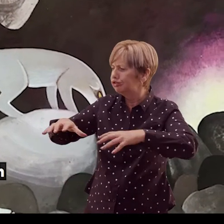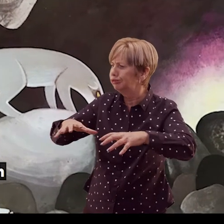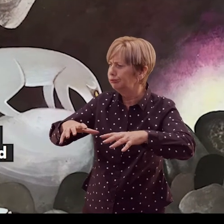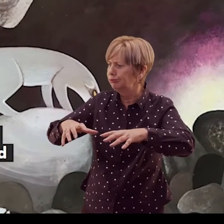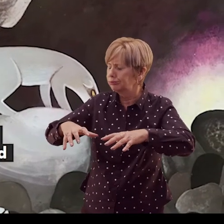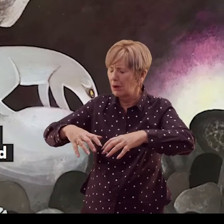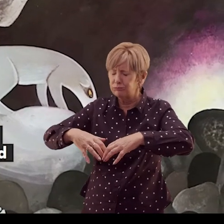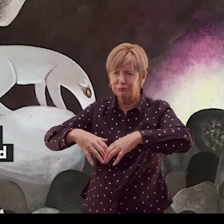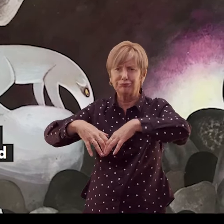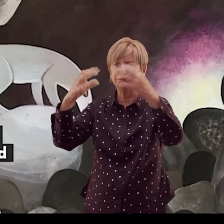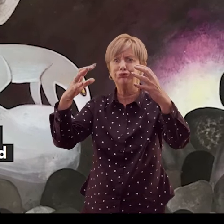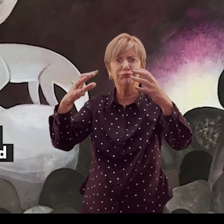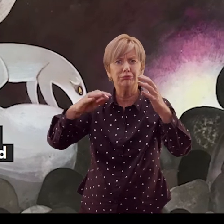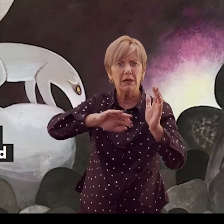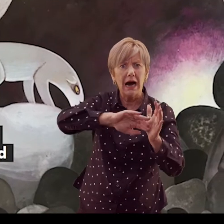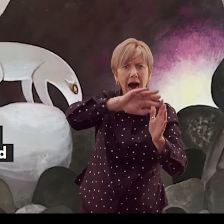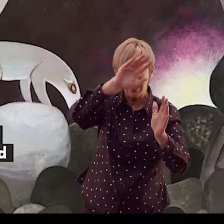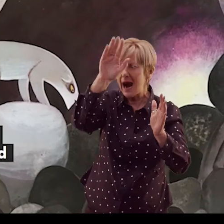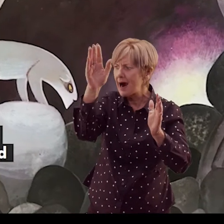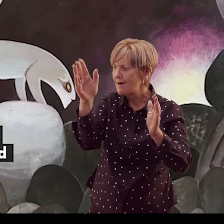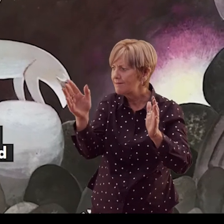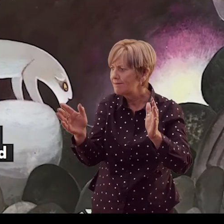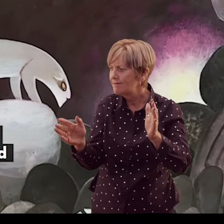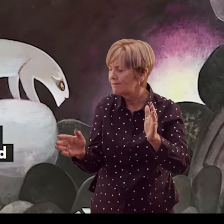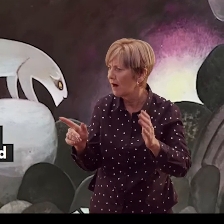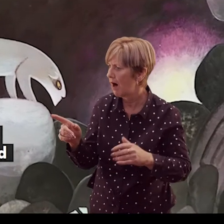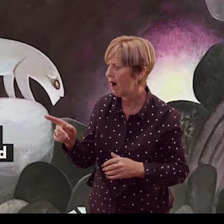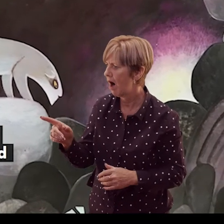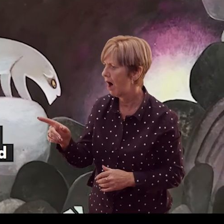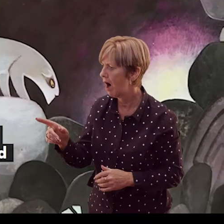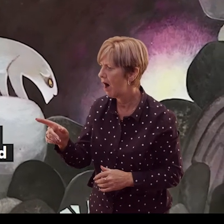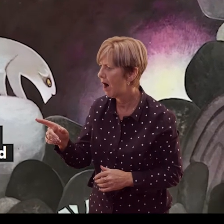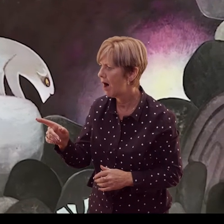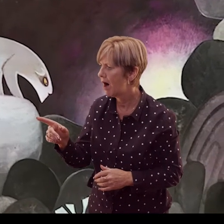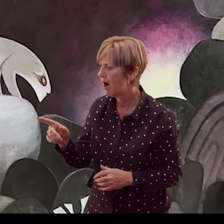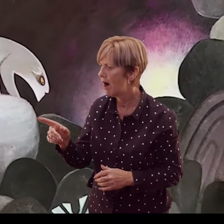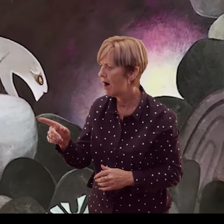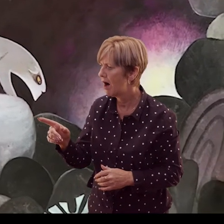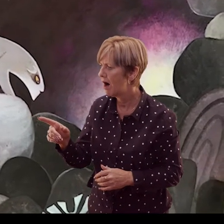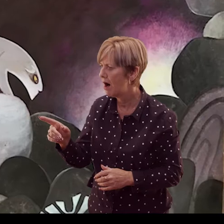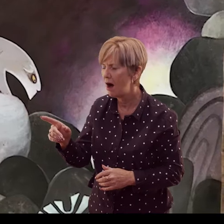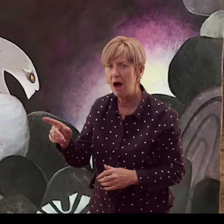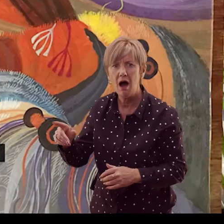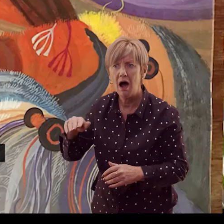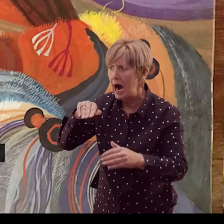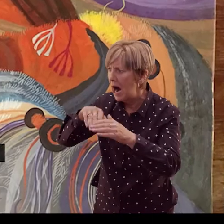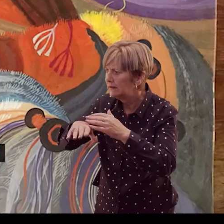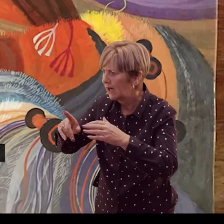and all of a sudden a huge cave appeared in the ground. The cave was